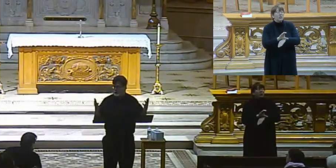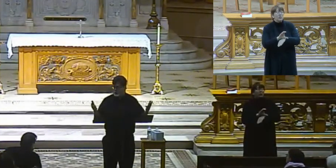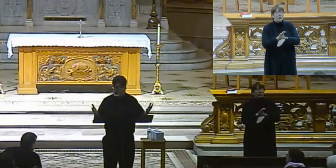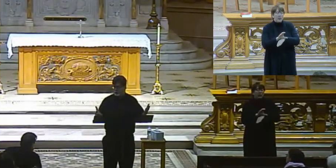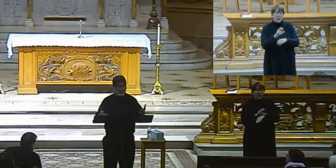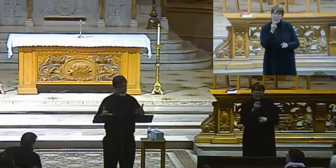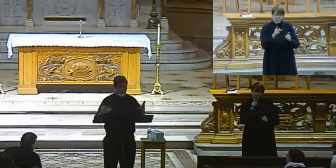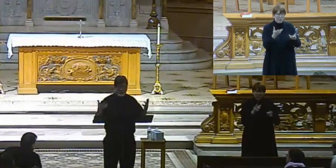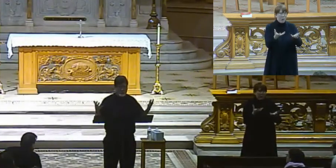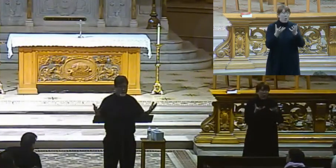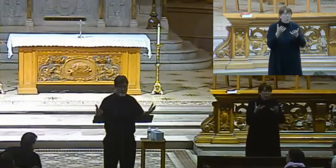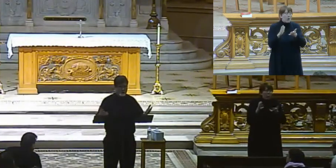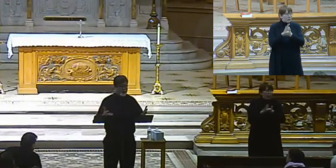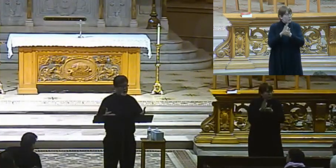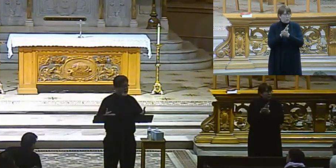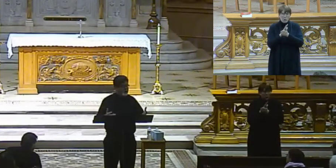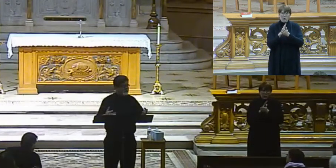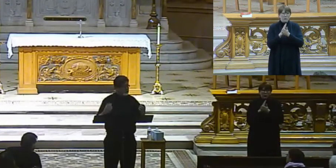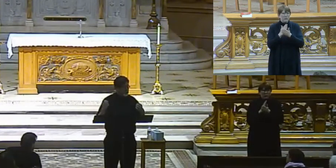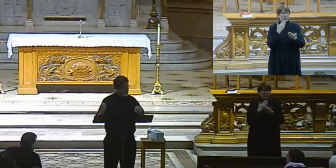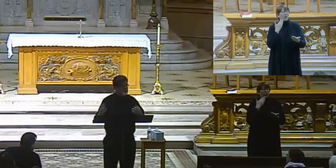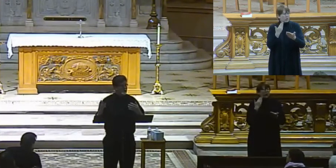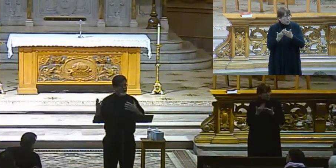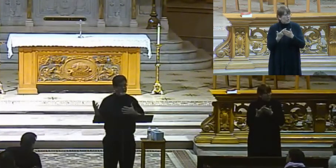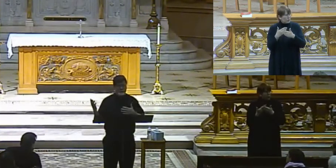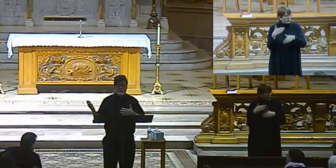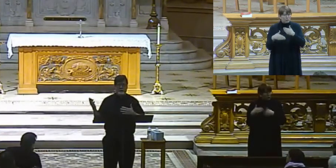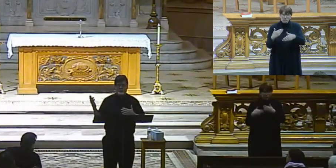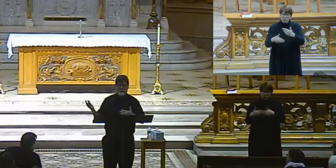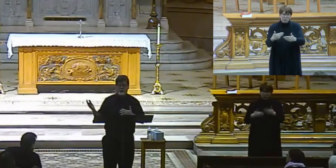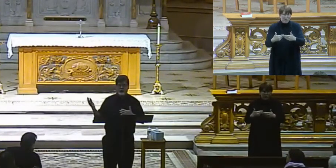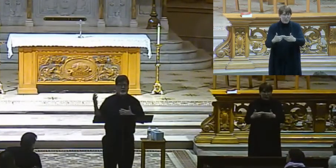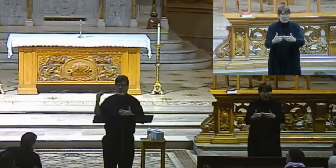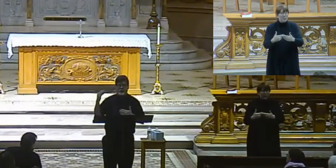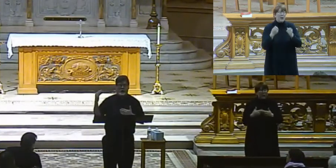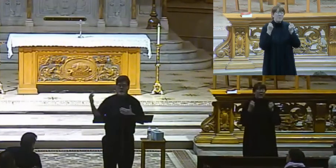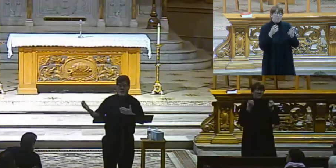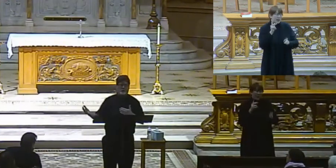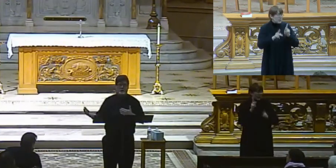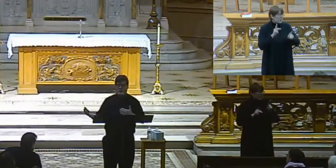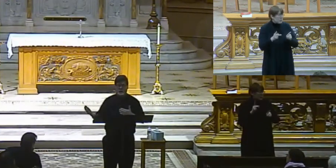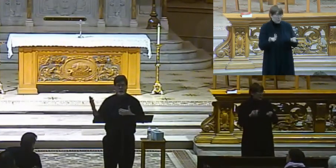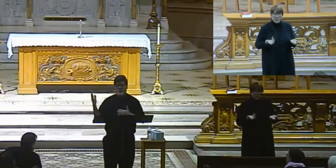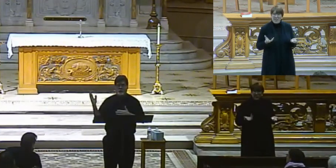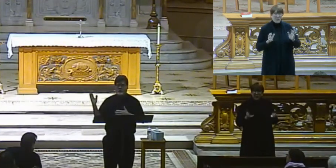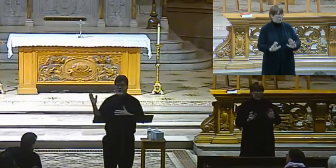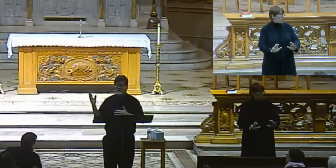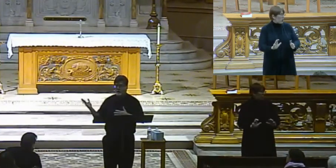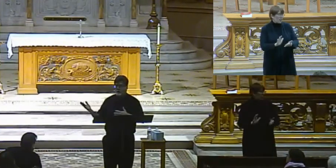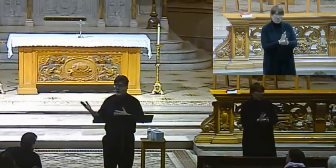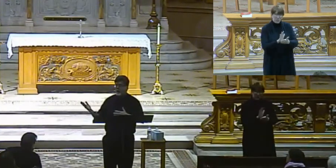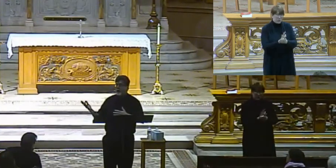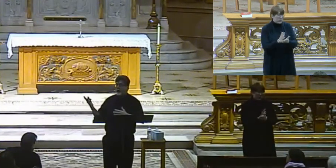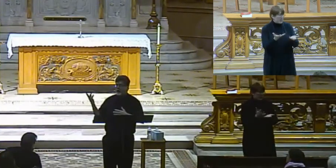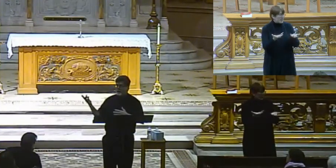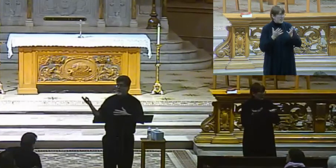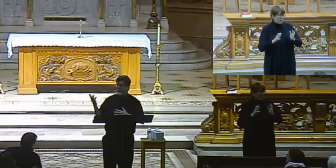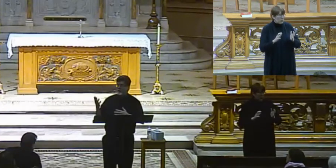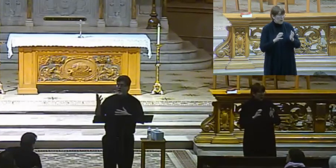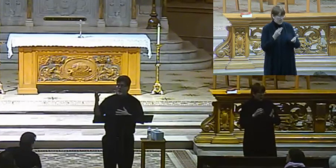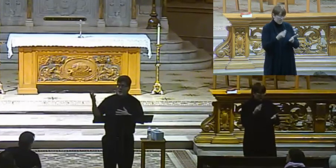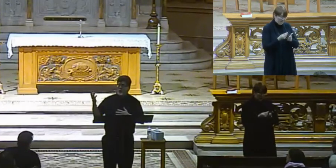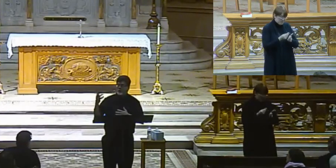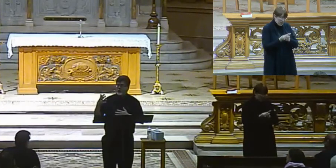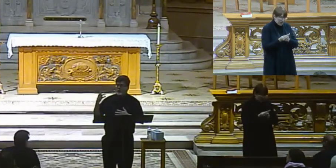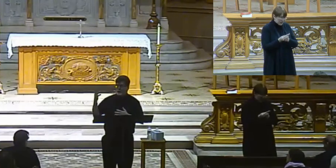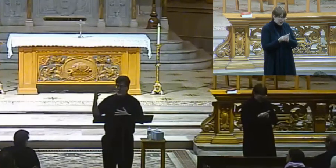who wanted a school. It's going very, very well. But there were also a lot of people in the parish that did not want a school. They didn't want to divert a lot of the